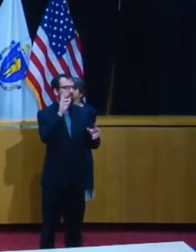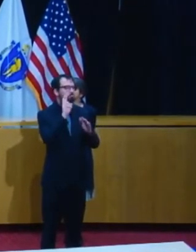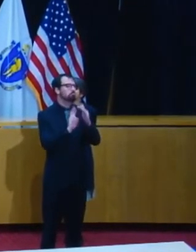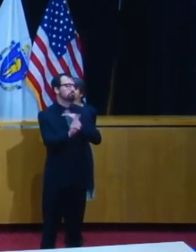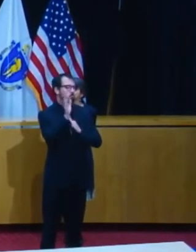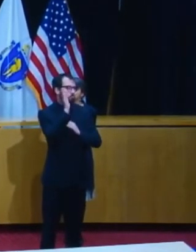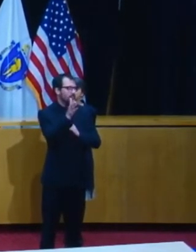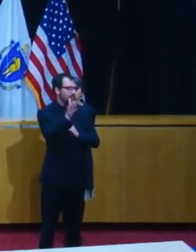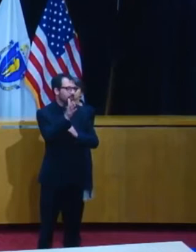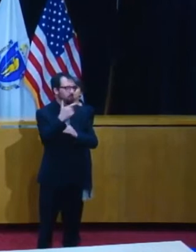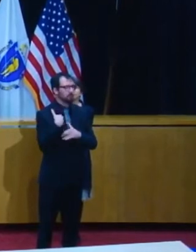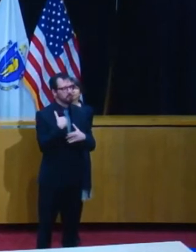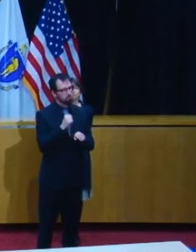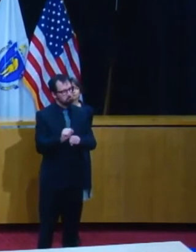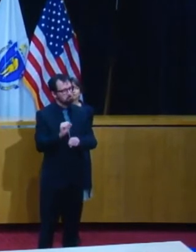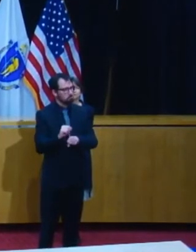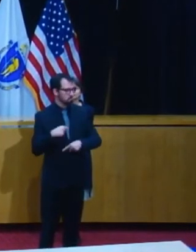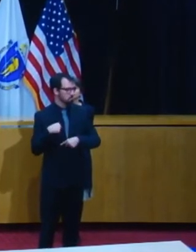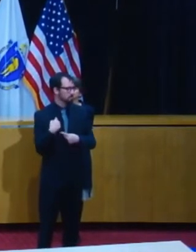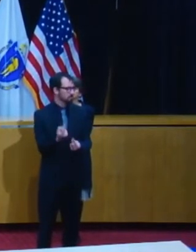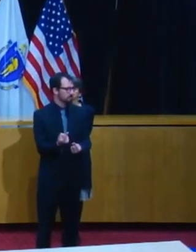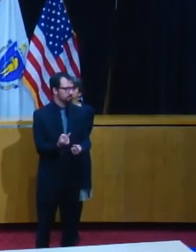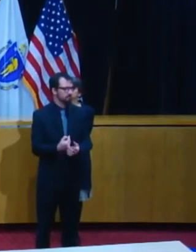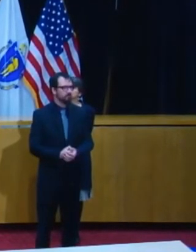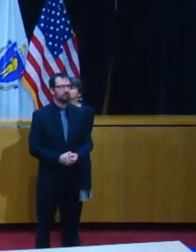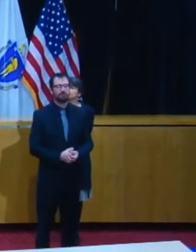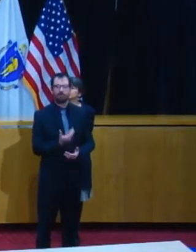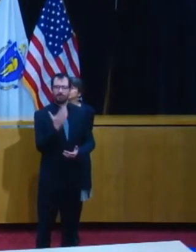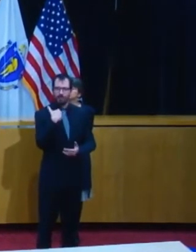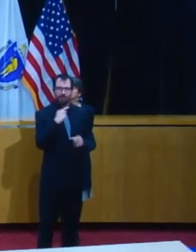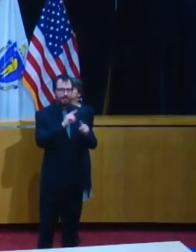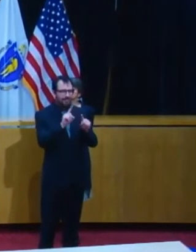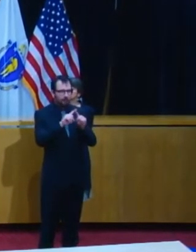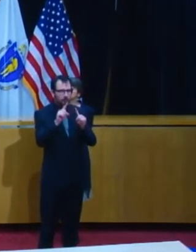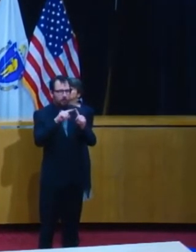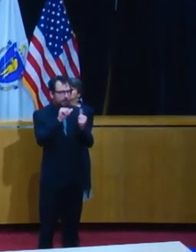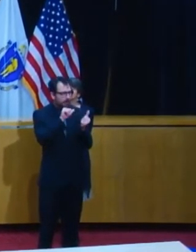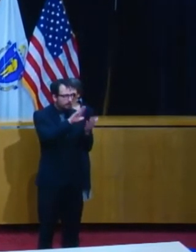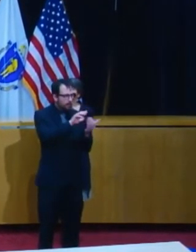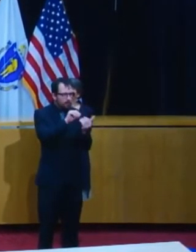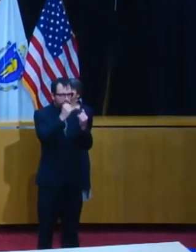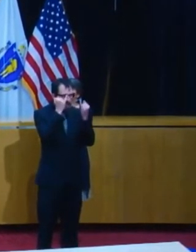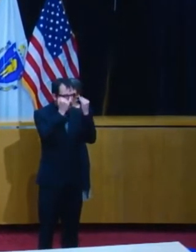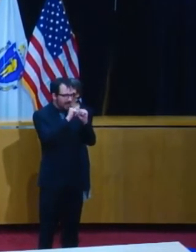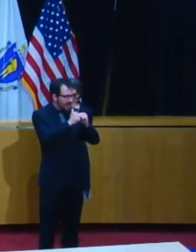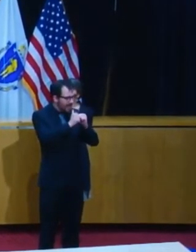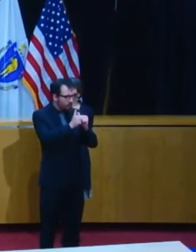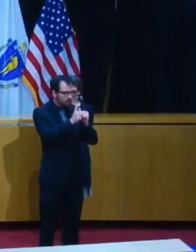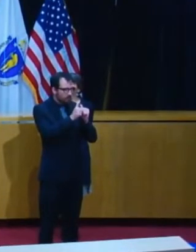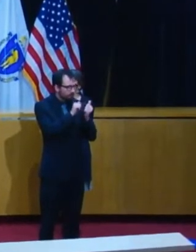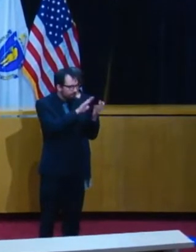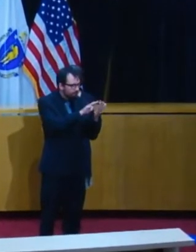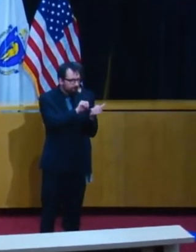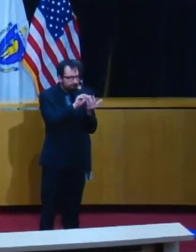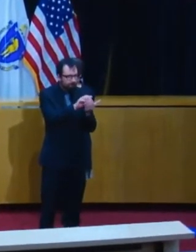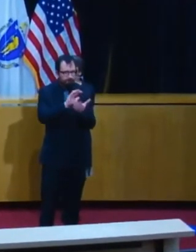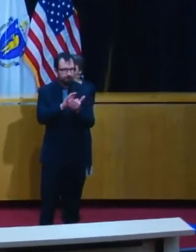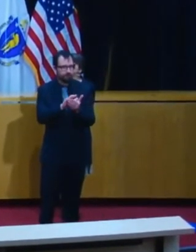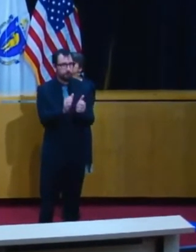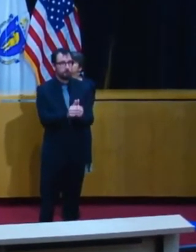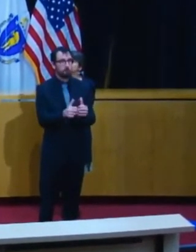working this issue on a number of different fronts because slowing the spread of the virus requires us to use every tool that's available to us.